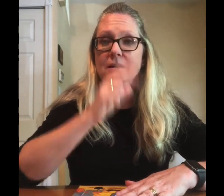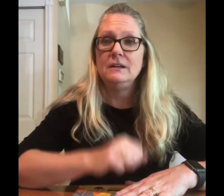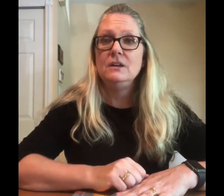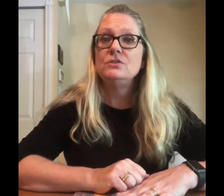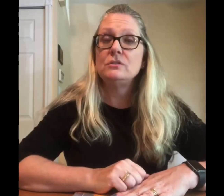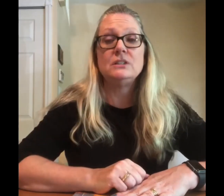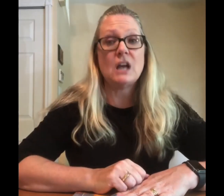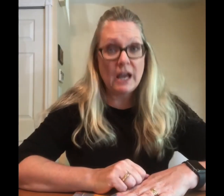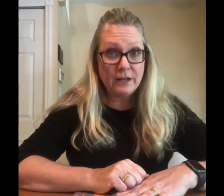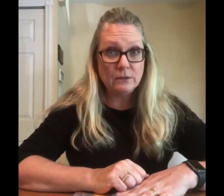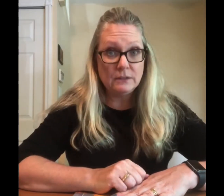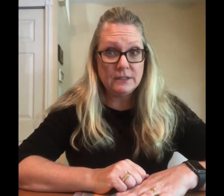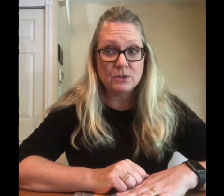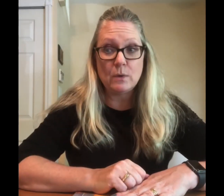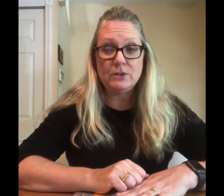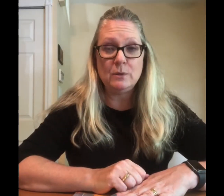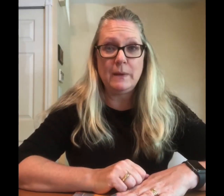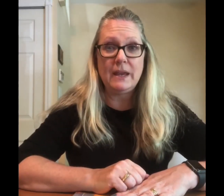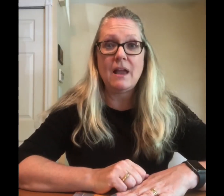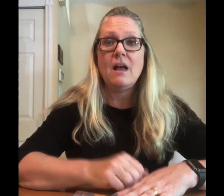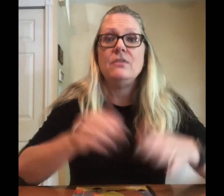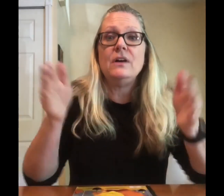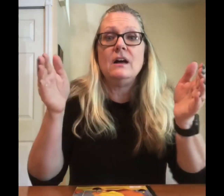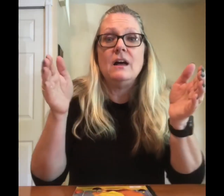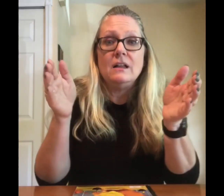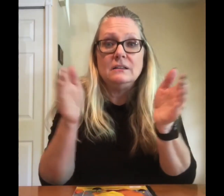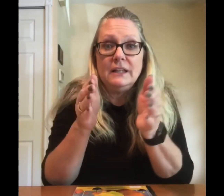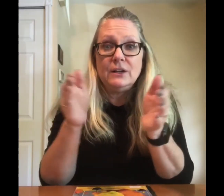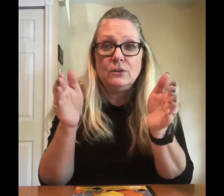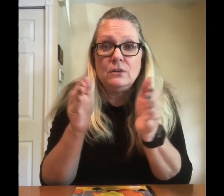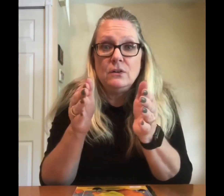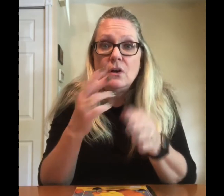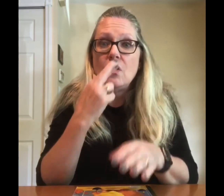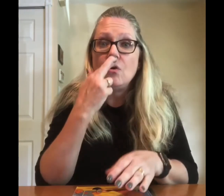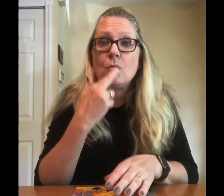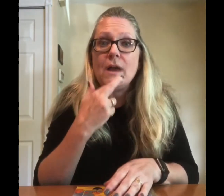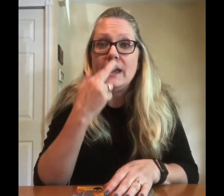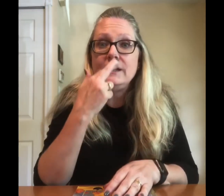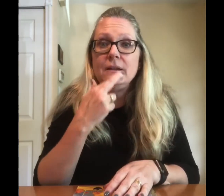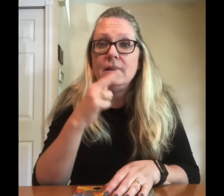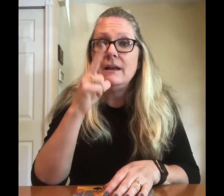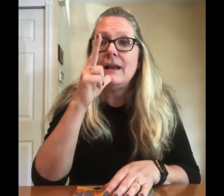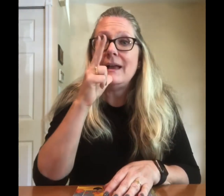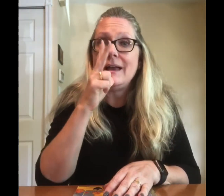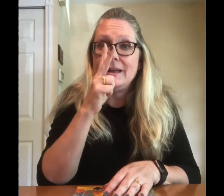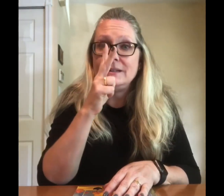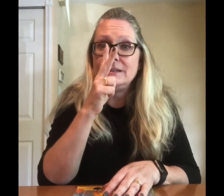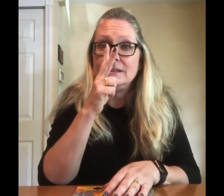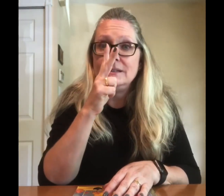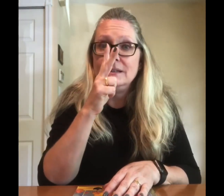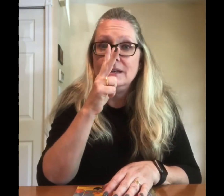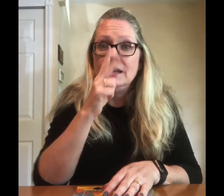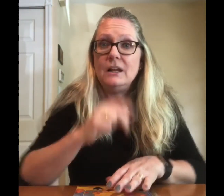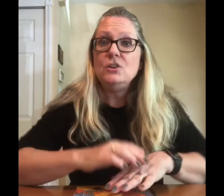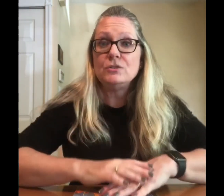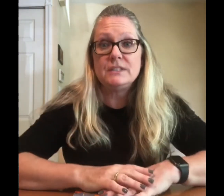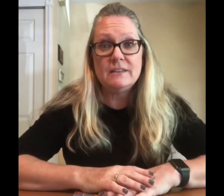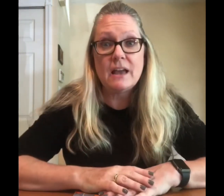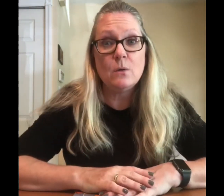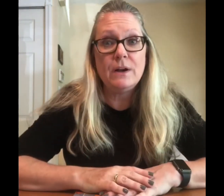So the title is going to be the Little Red Hen. And you'll see that quite a